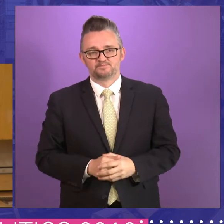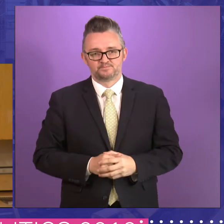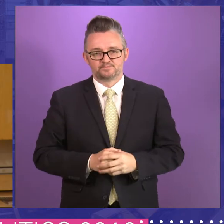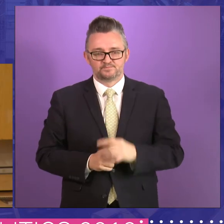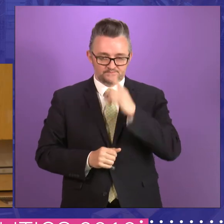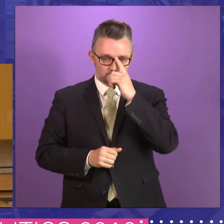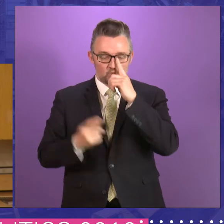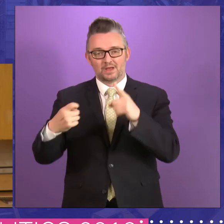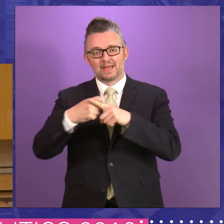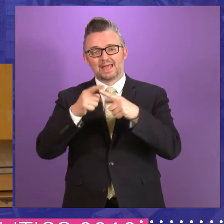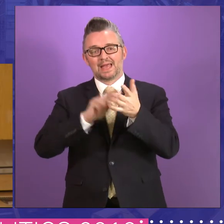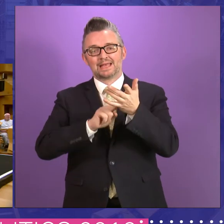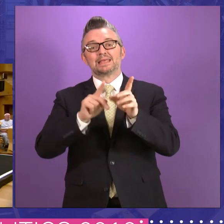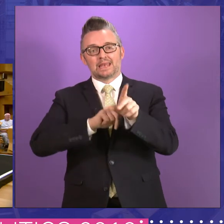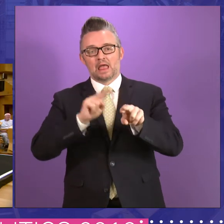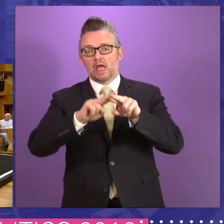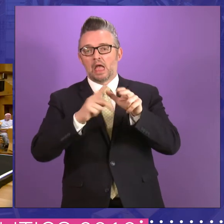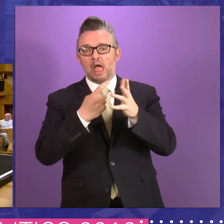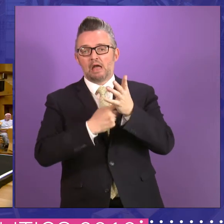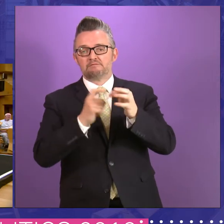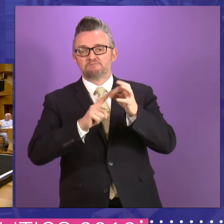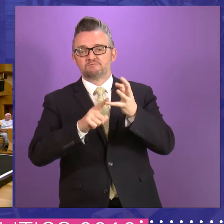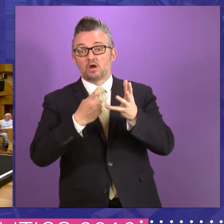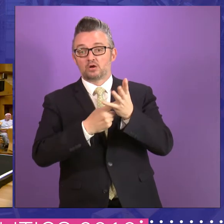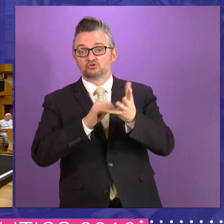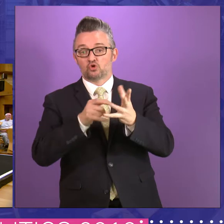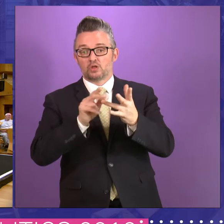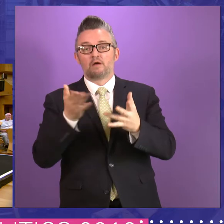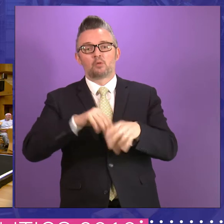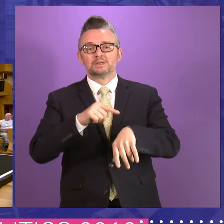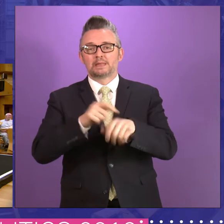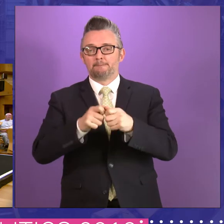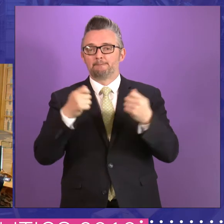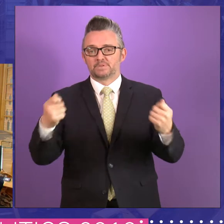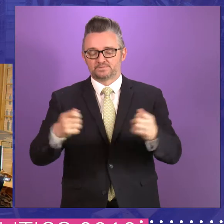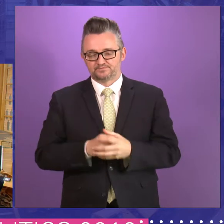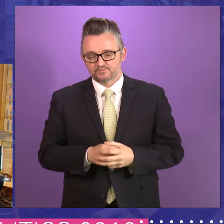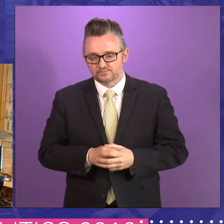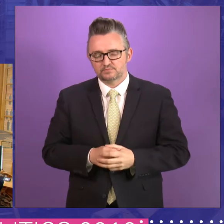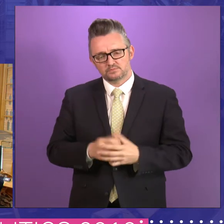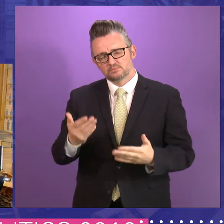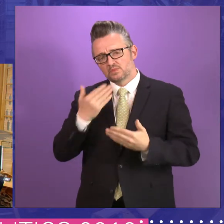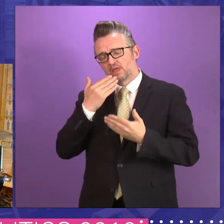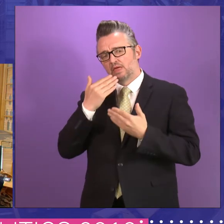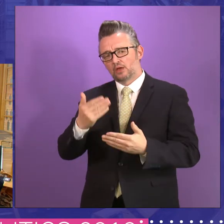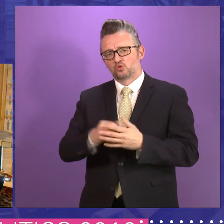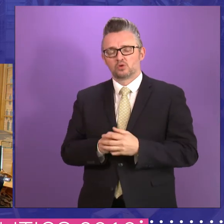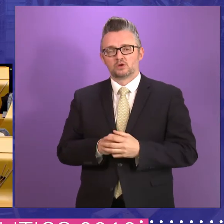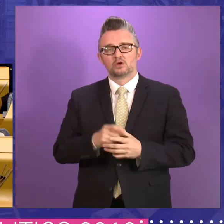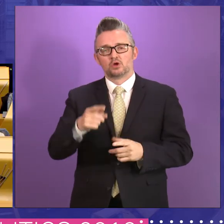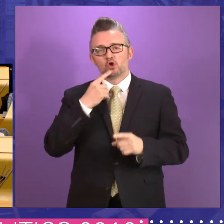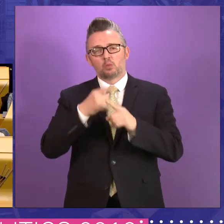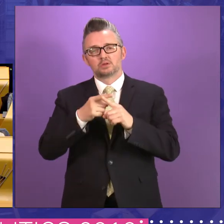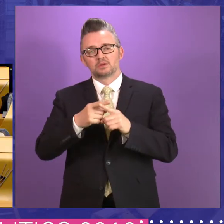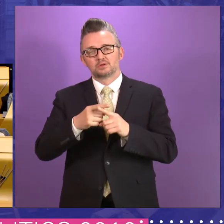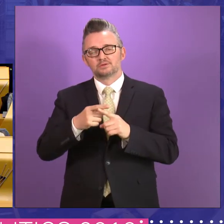Kenny Farquharson from the Times. Any, um, questions for our panel or any thoughts? Thanks, presenting officer. in the spirit of learning